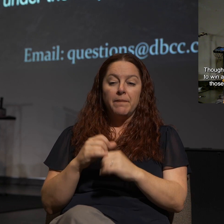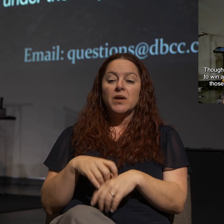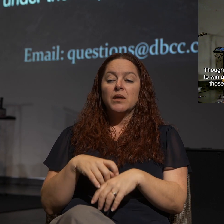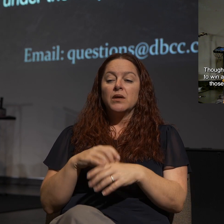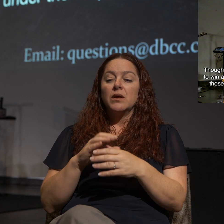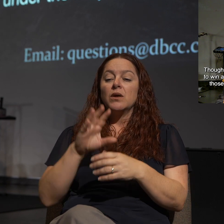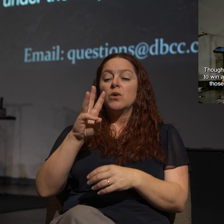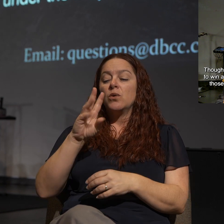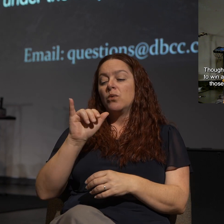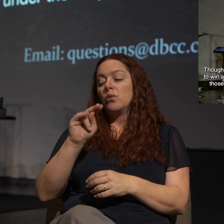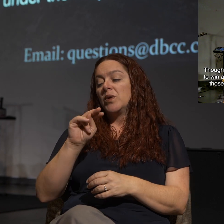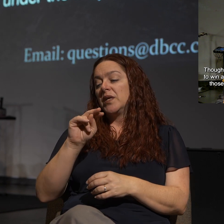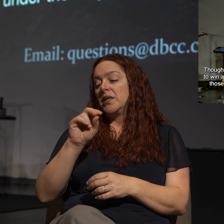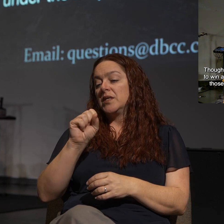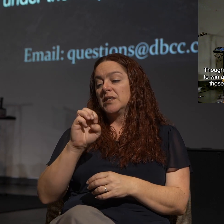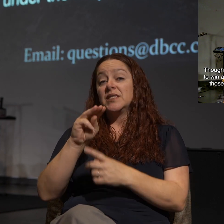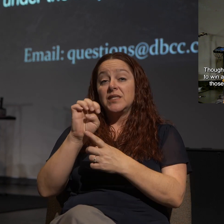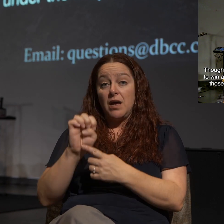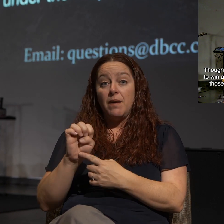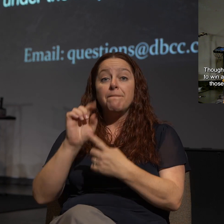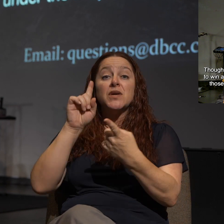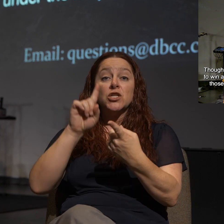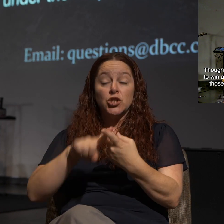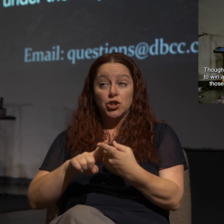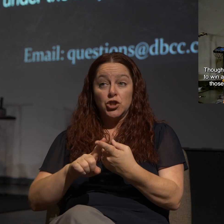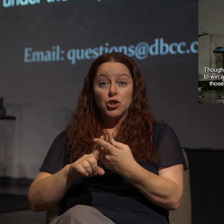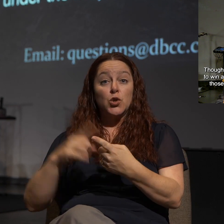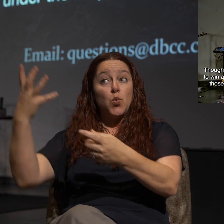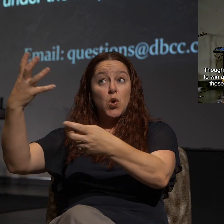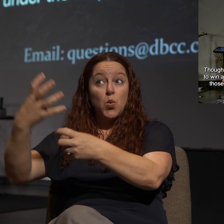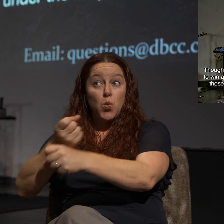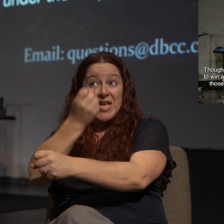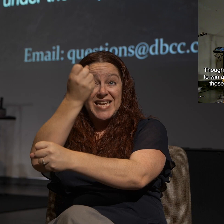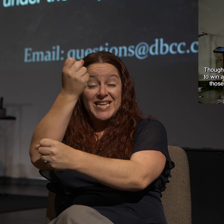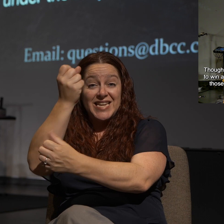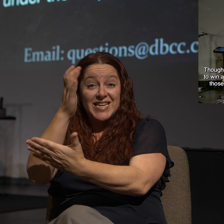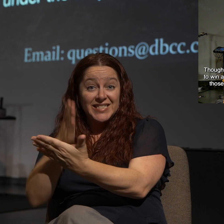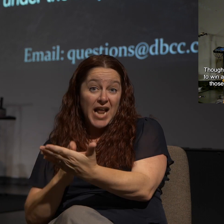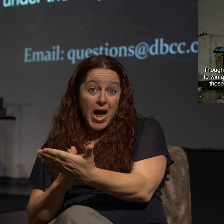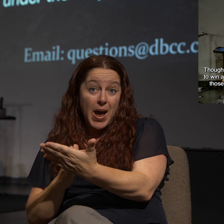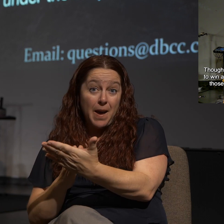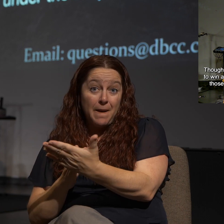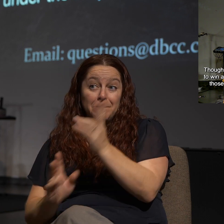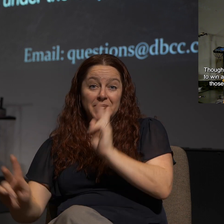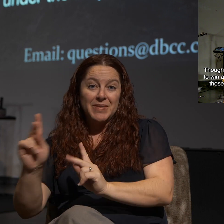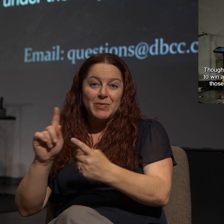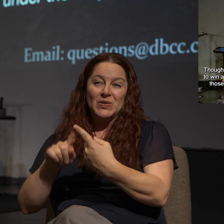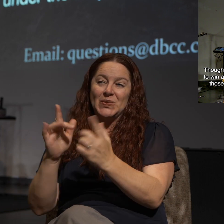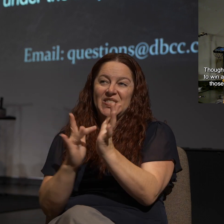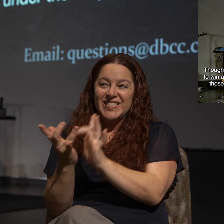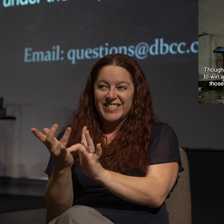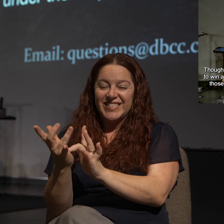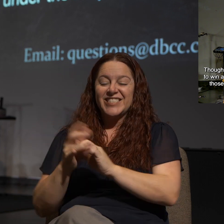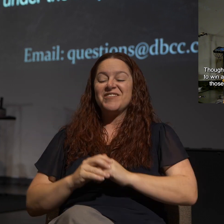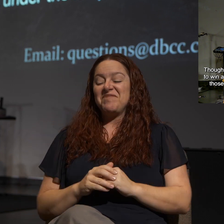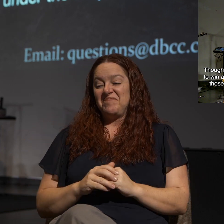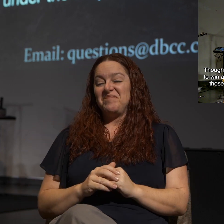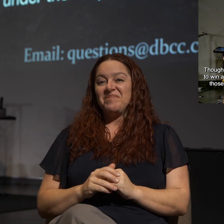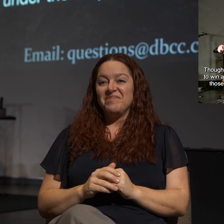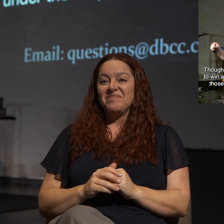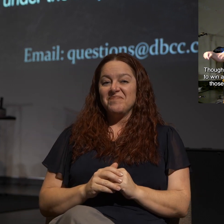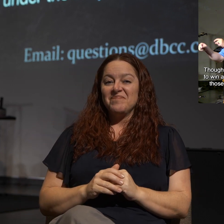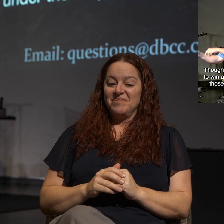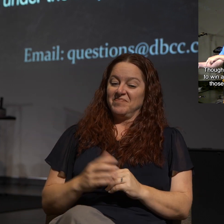winsome to win some to Jesus. We want to